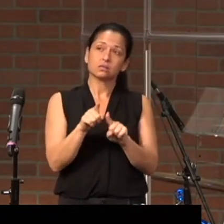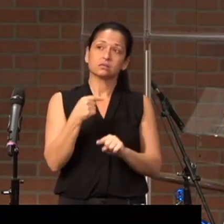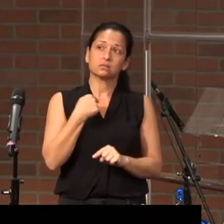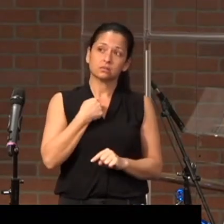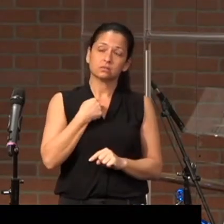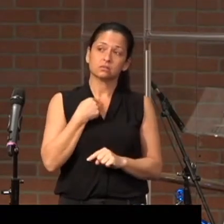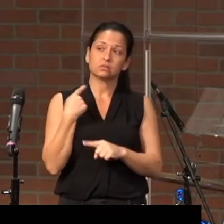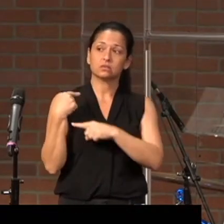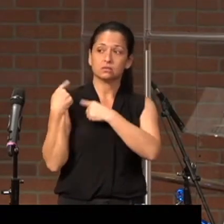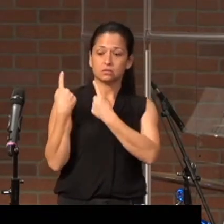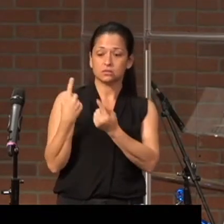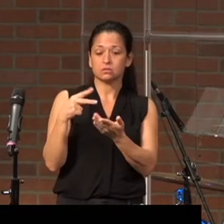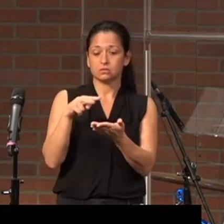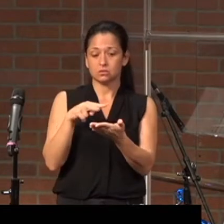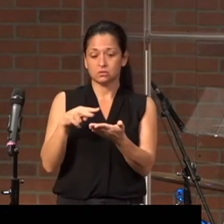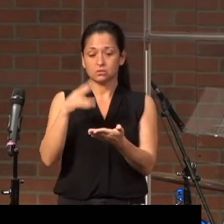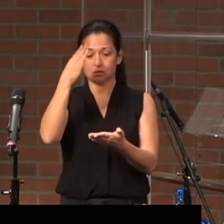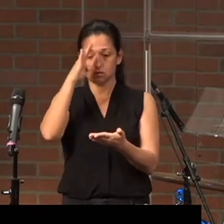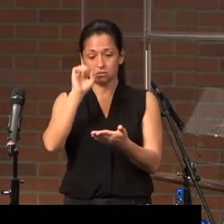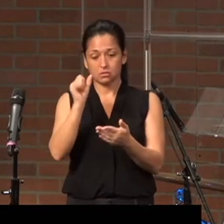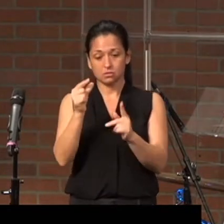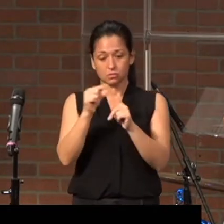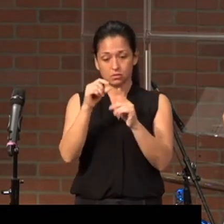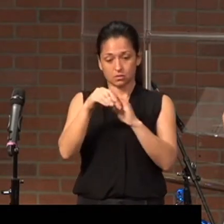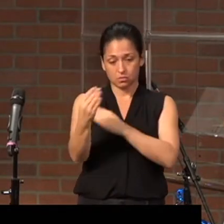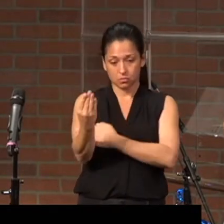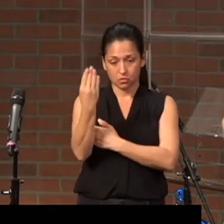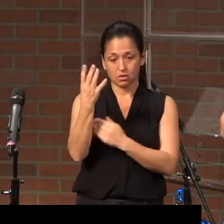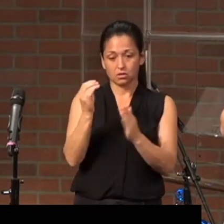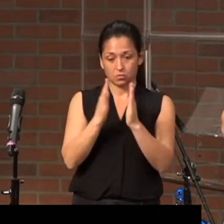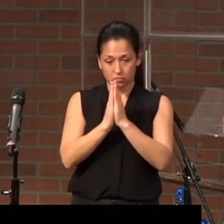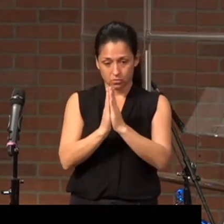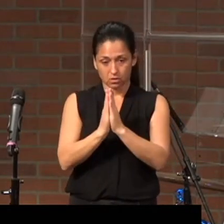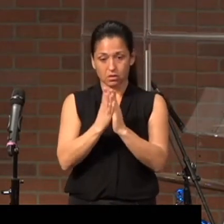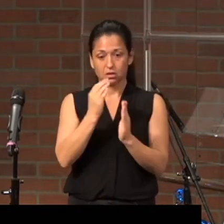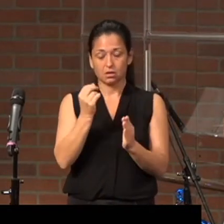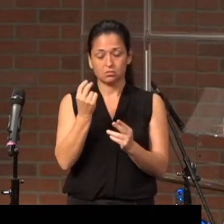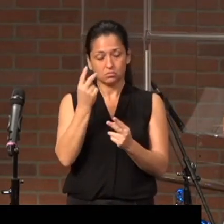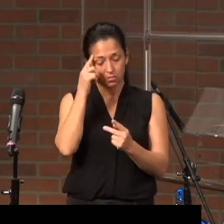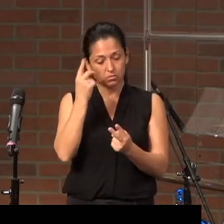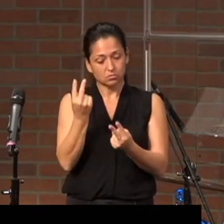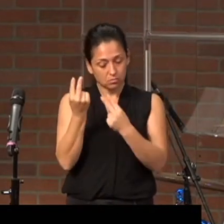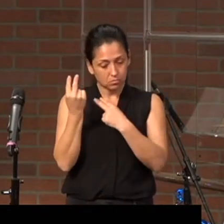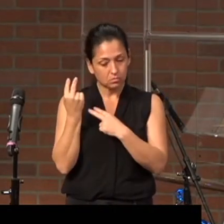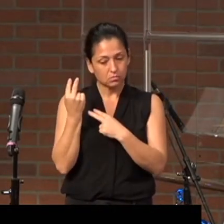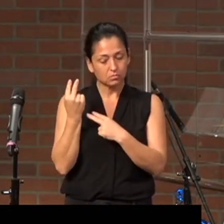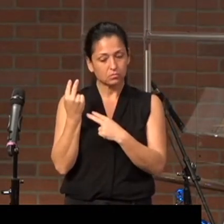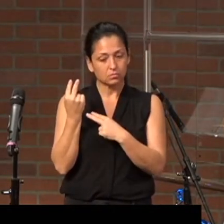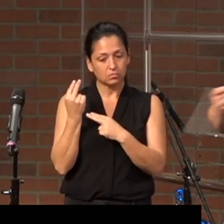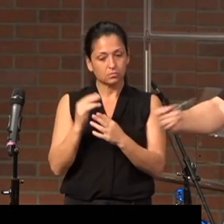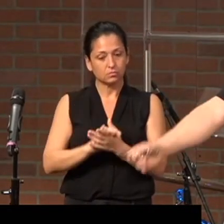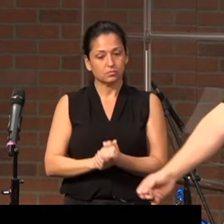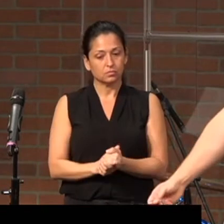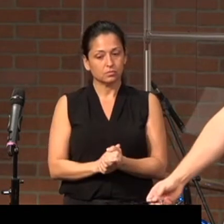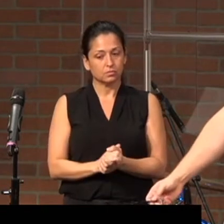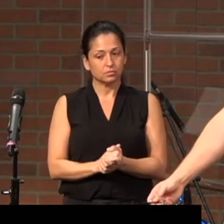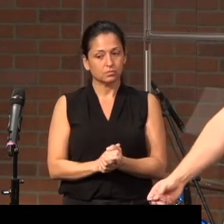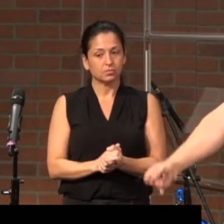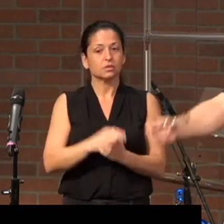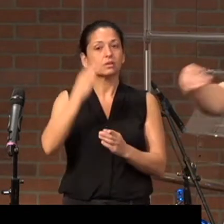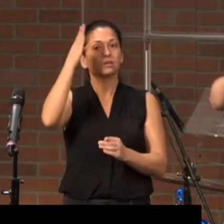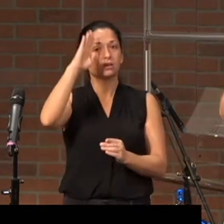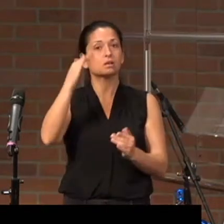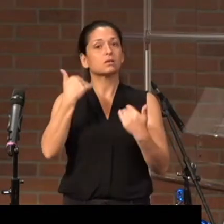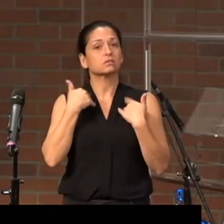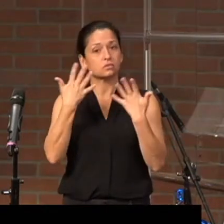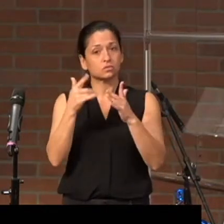reading God's word in the morning, and praying and reflecting, God has